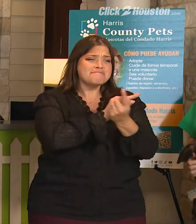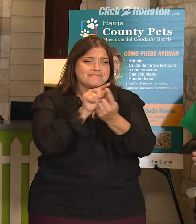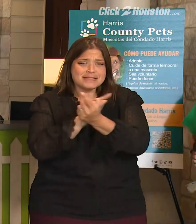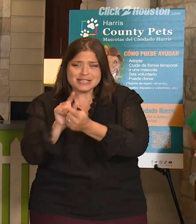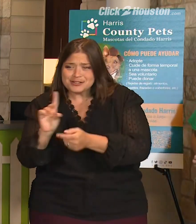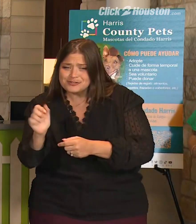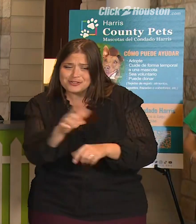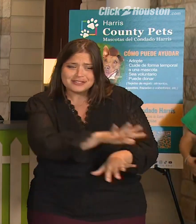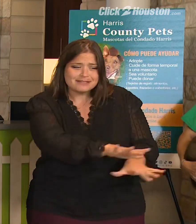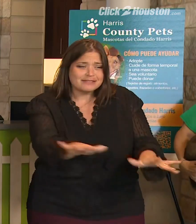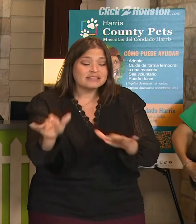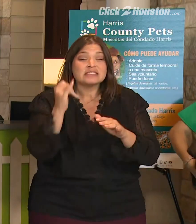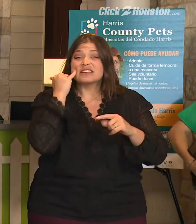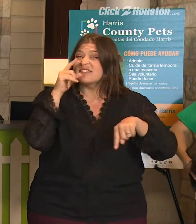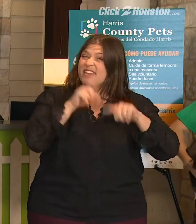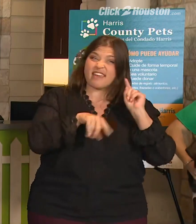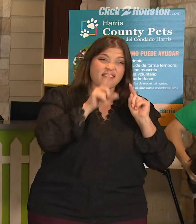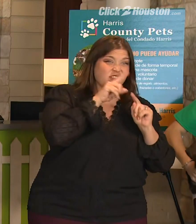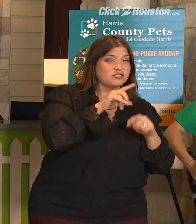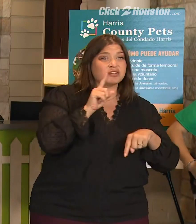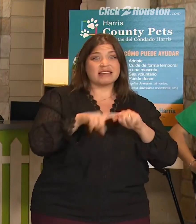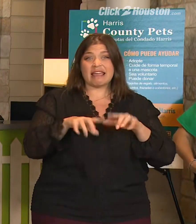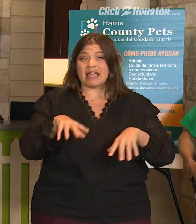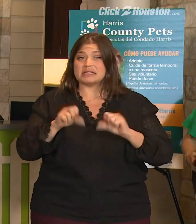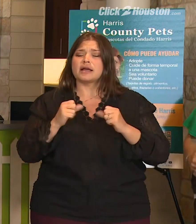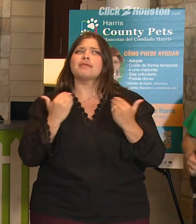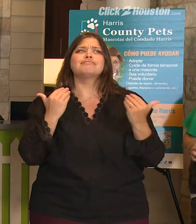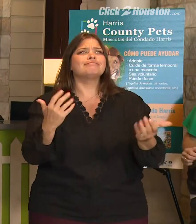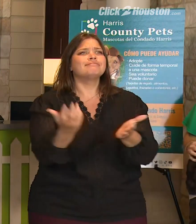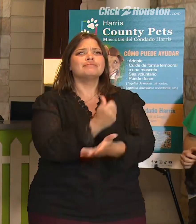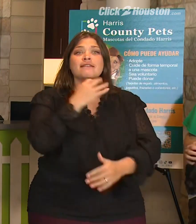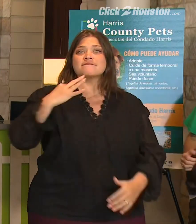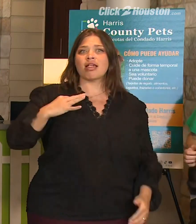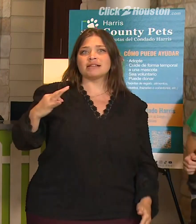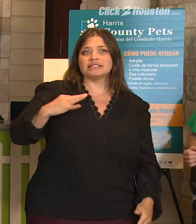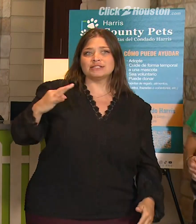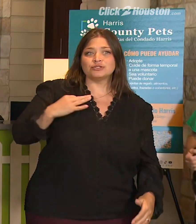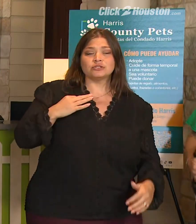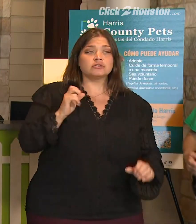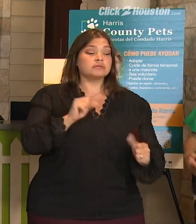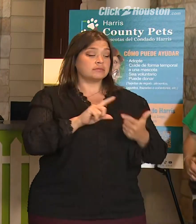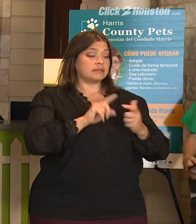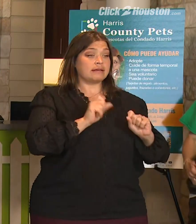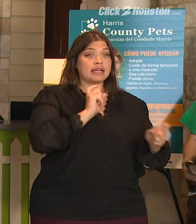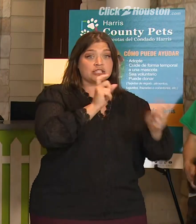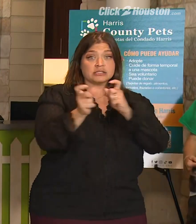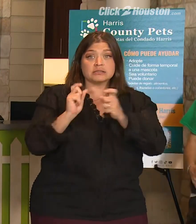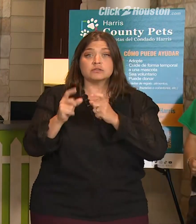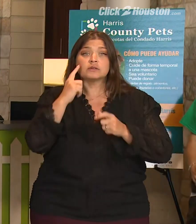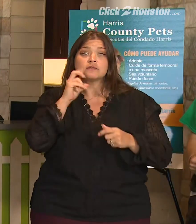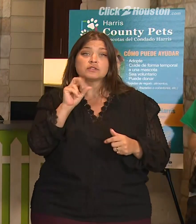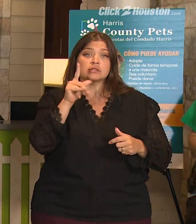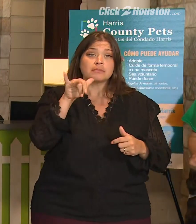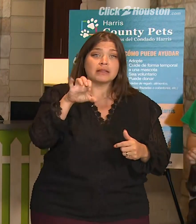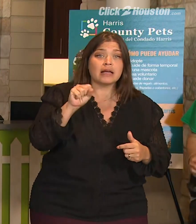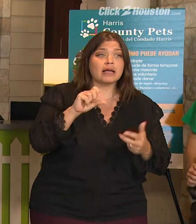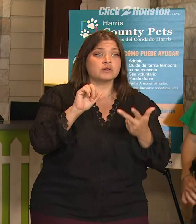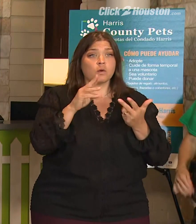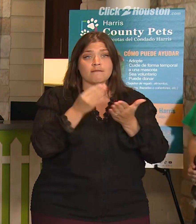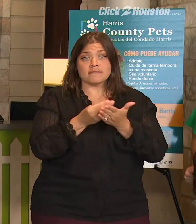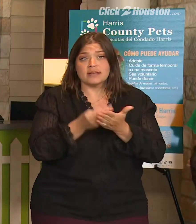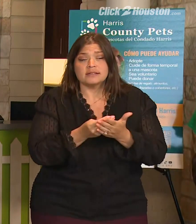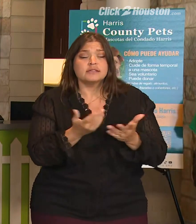you can't foster or you can't adopt, you can volunteer. You can make donations of supplies or funds.